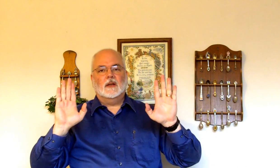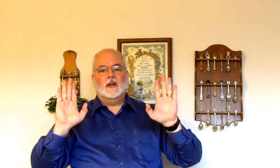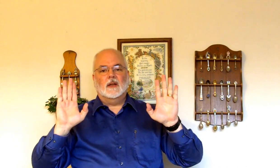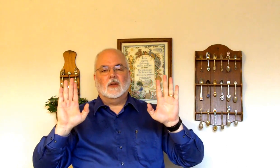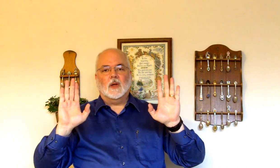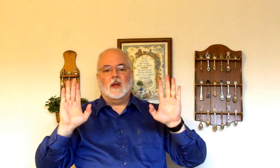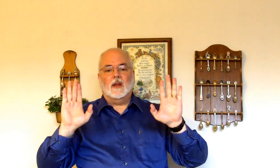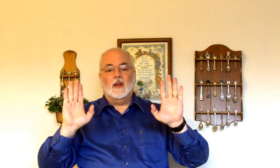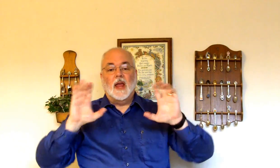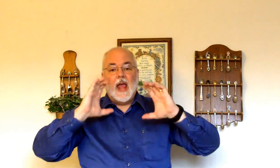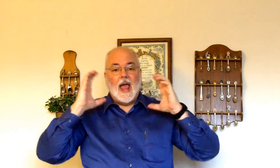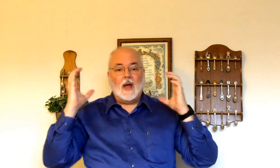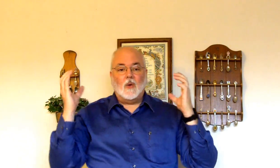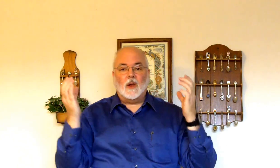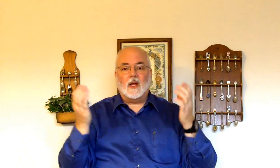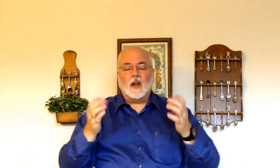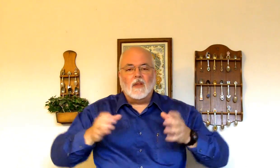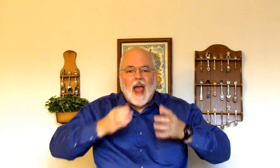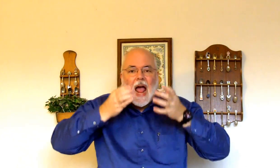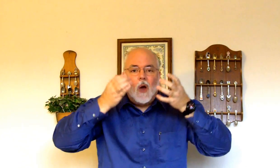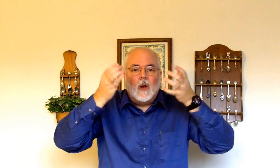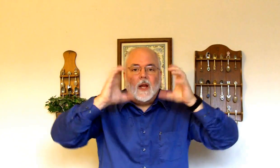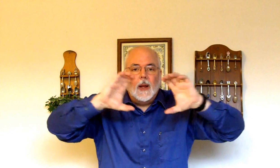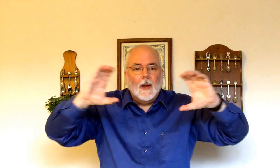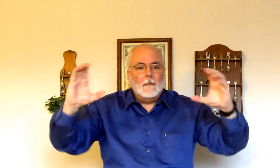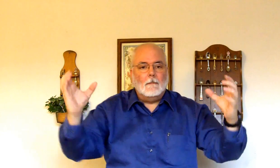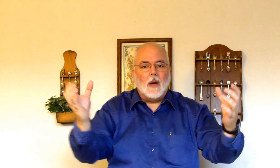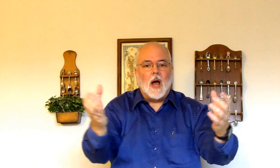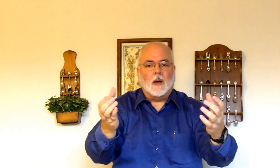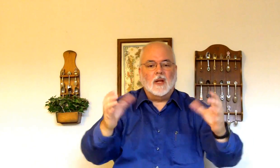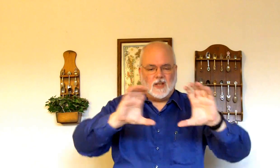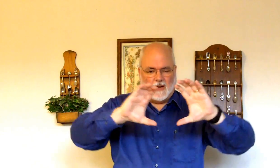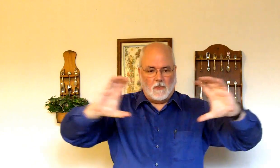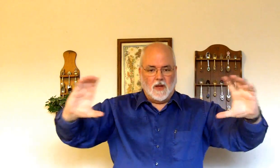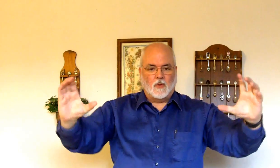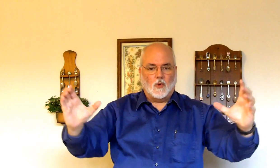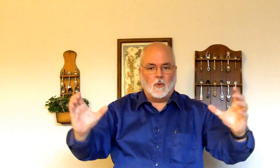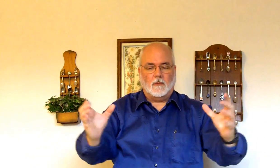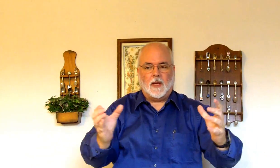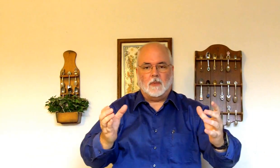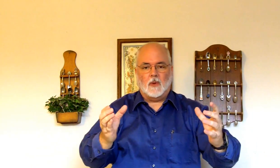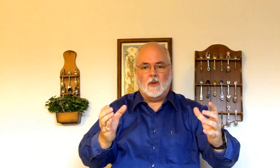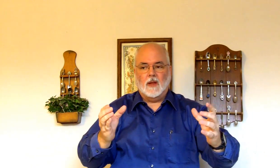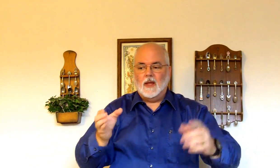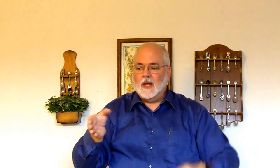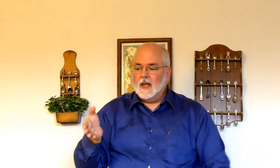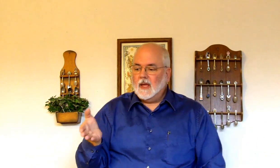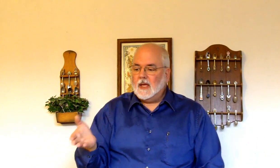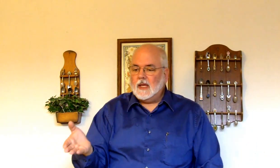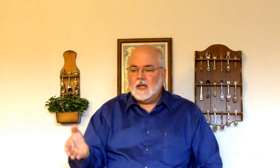He Howling. The howling mob. It's kind of a big group of people. He